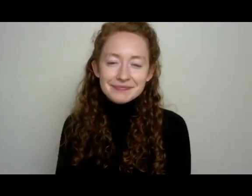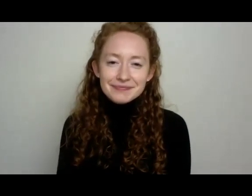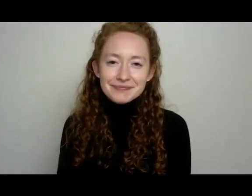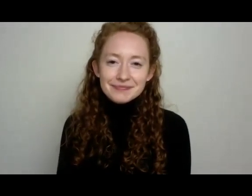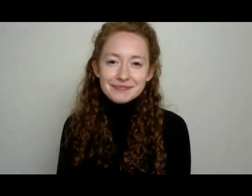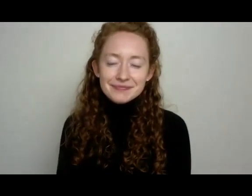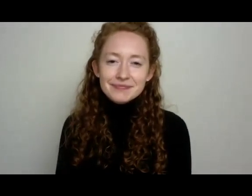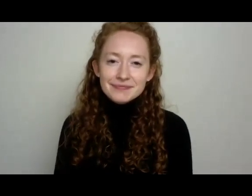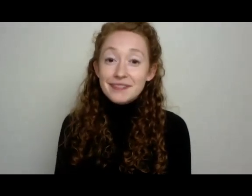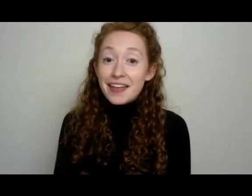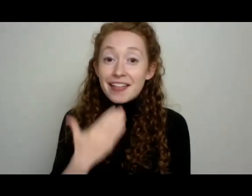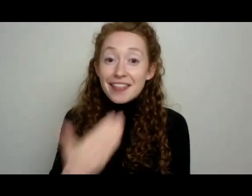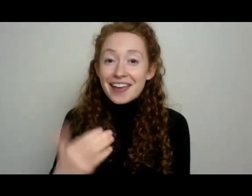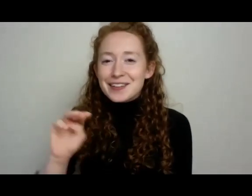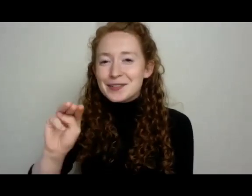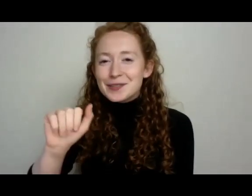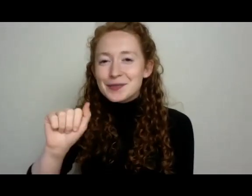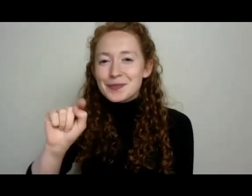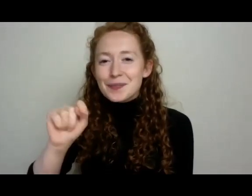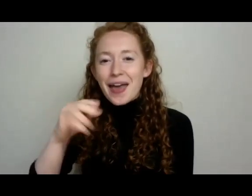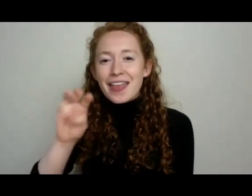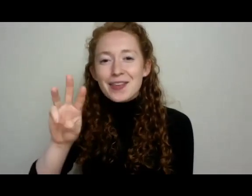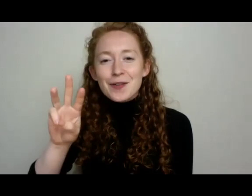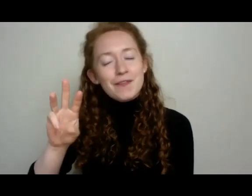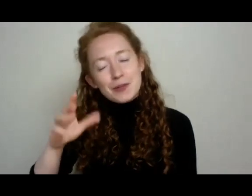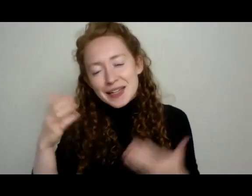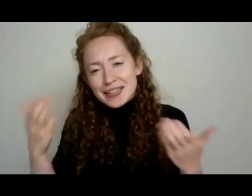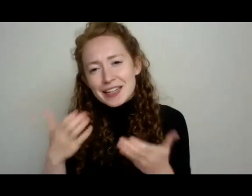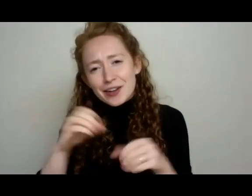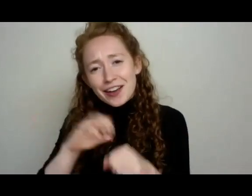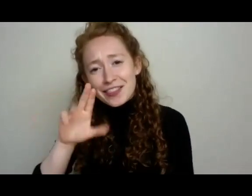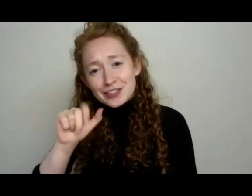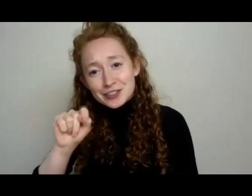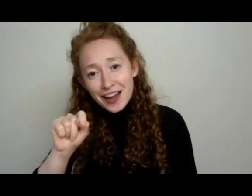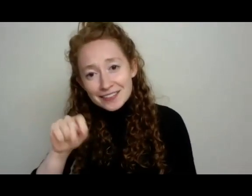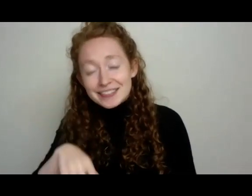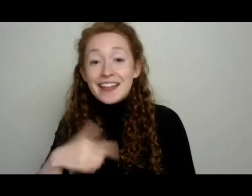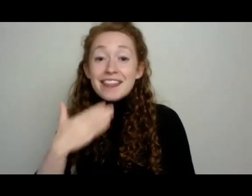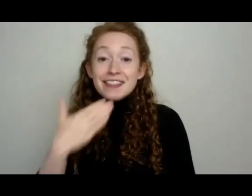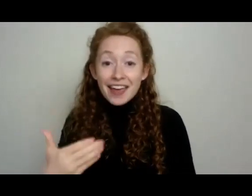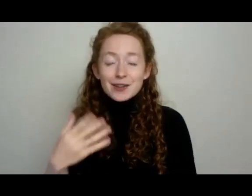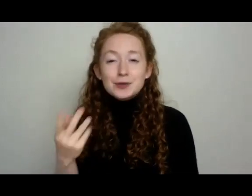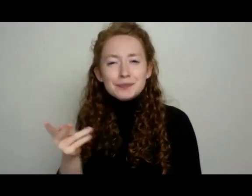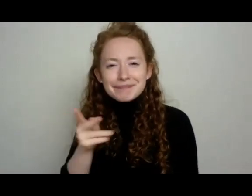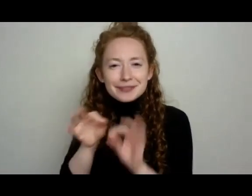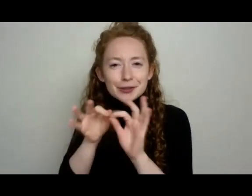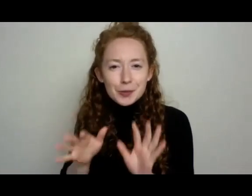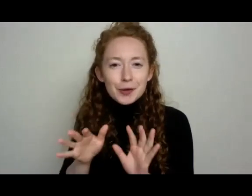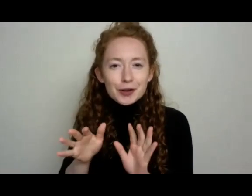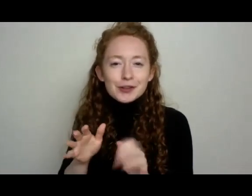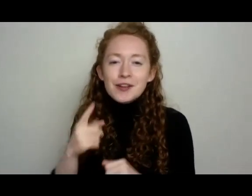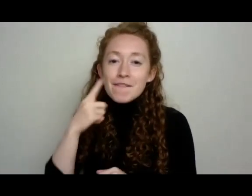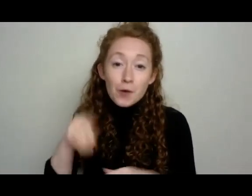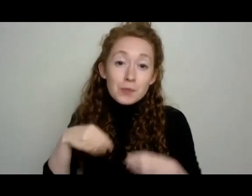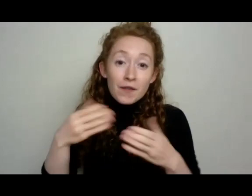the world. Thank you, Matthew, for hanging out in the chat. Thank you, Kira and Miriam, for your joy and